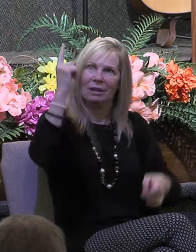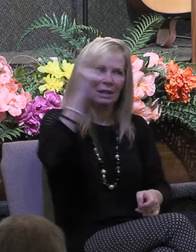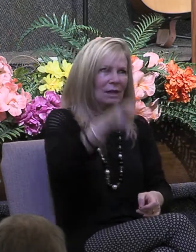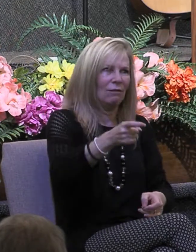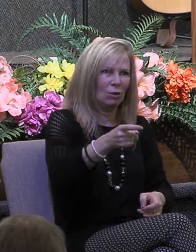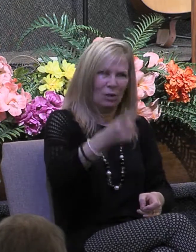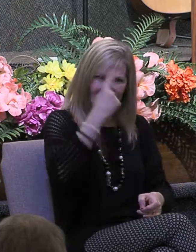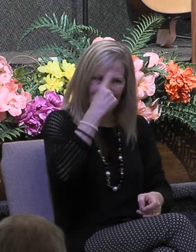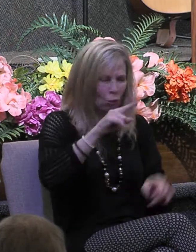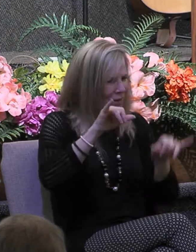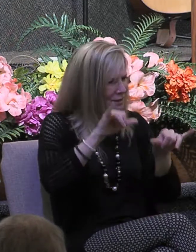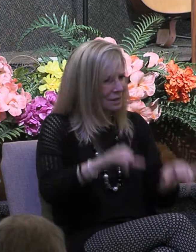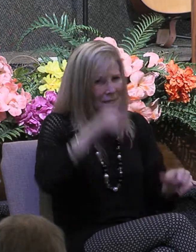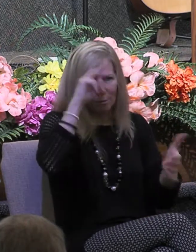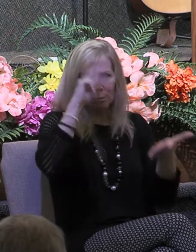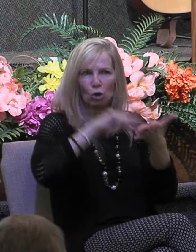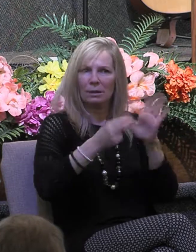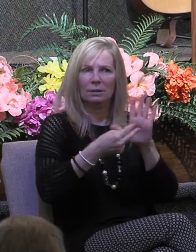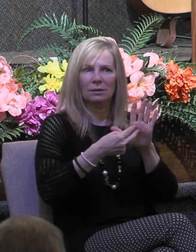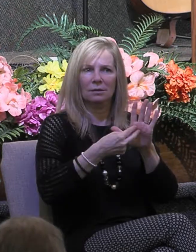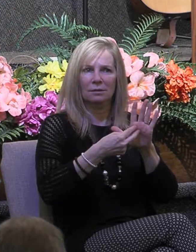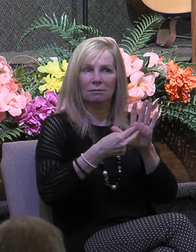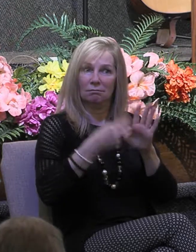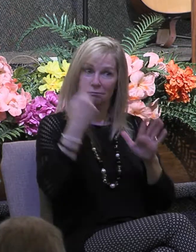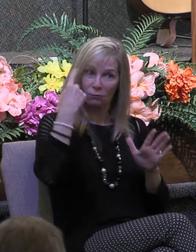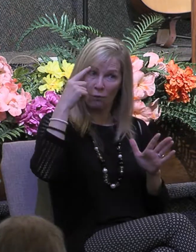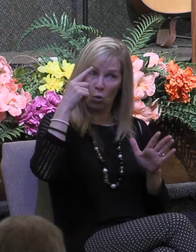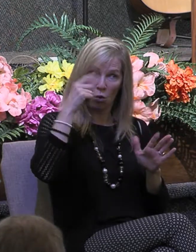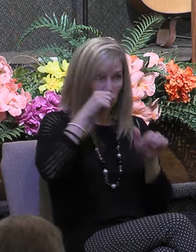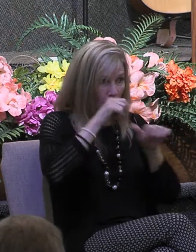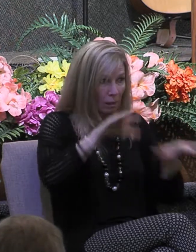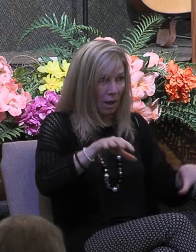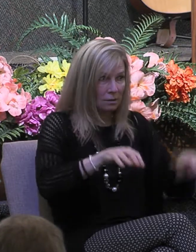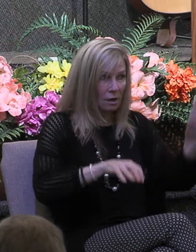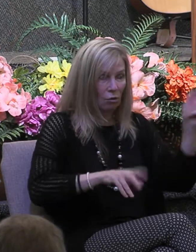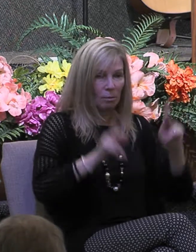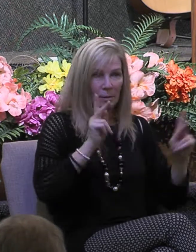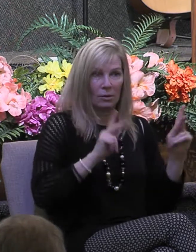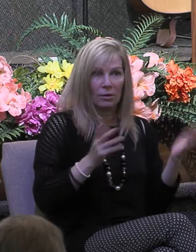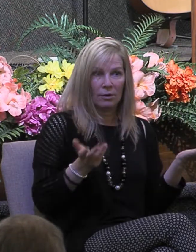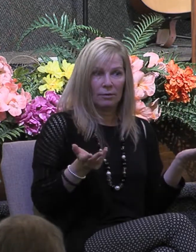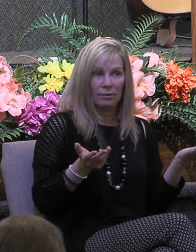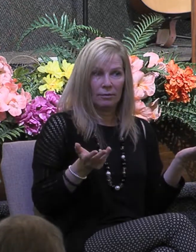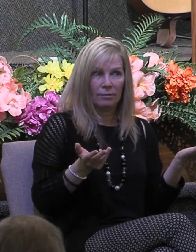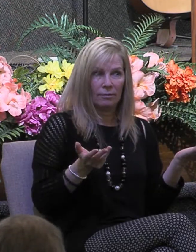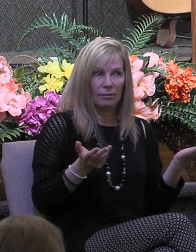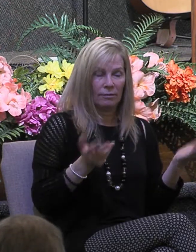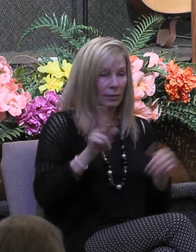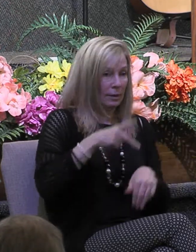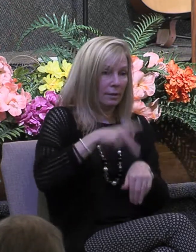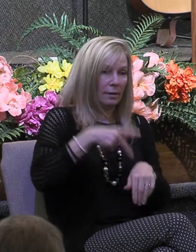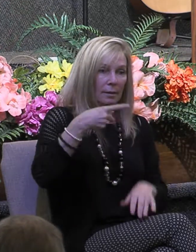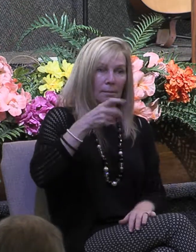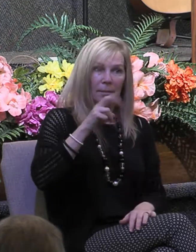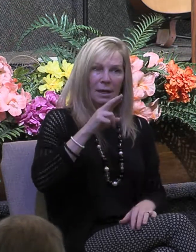purpose to bless others Peter taught essentially the same thing in 1 Peter chapter 4